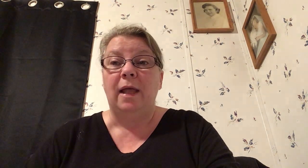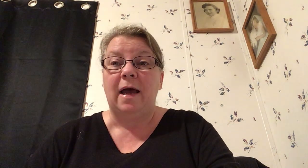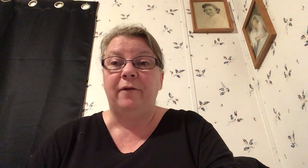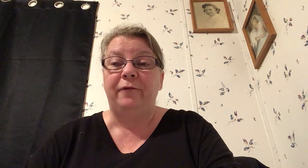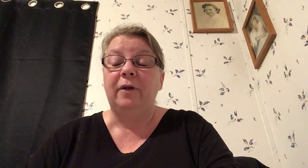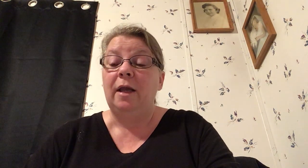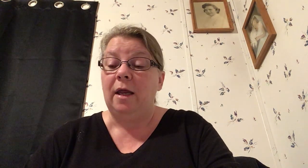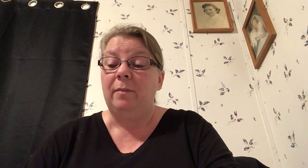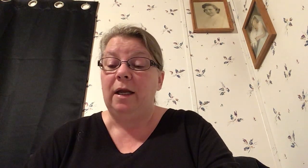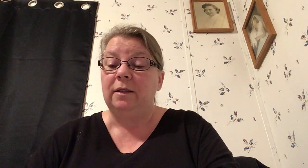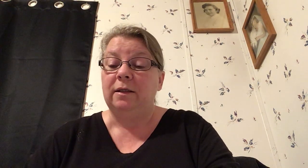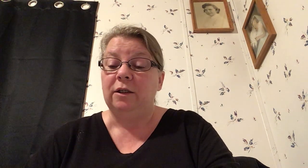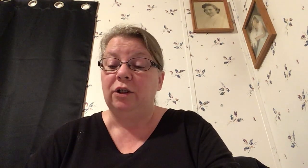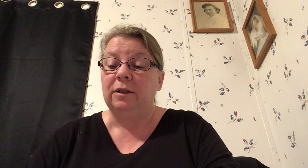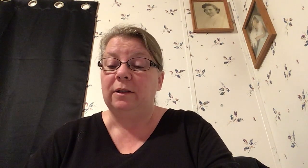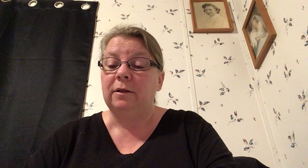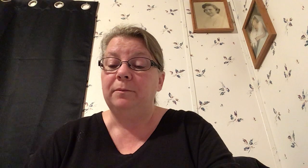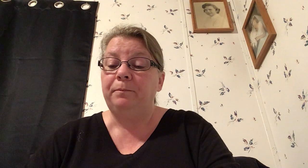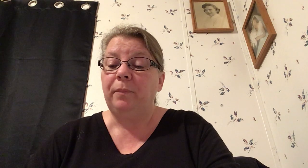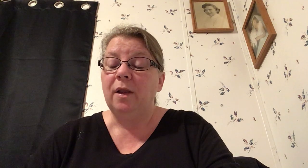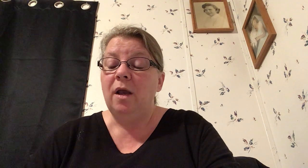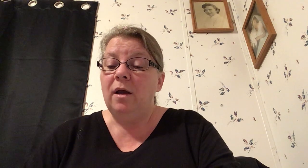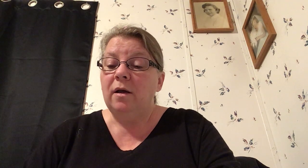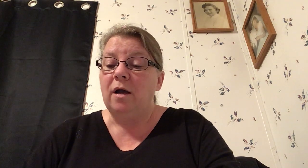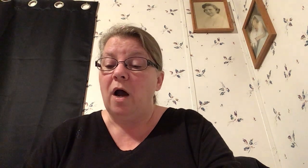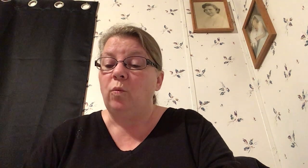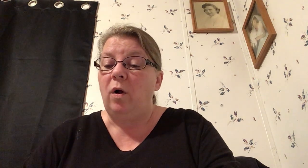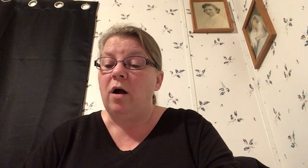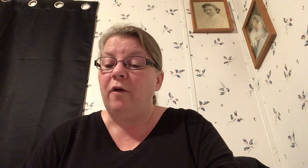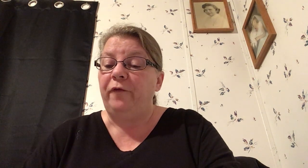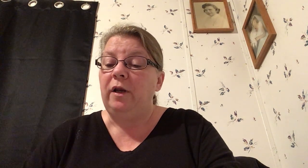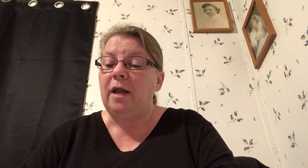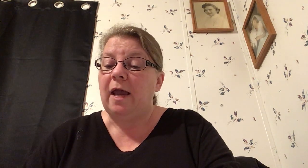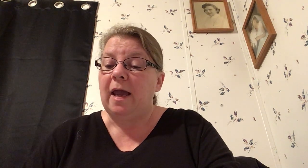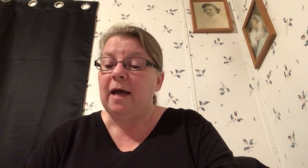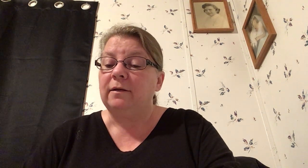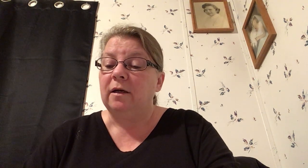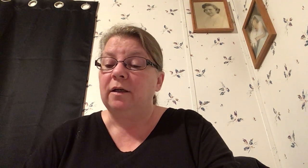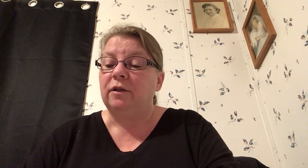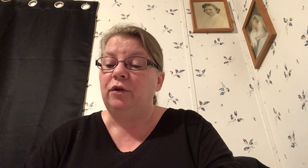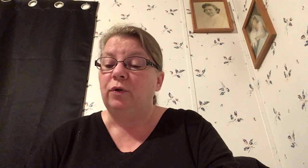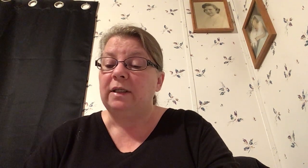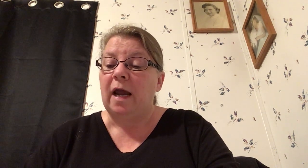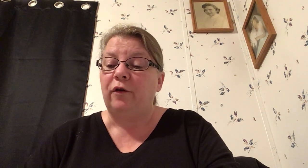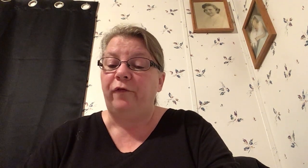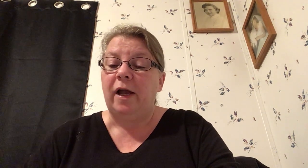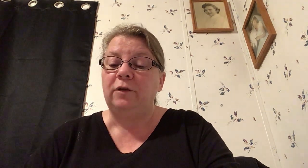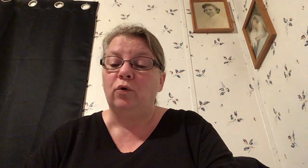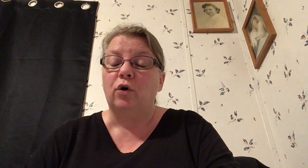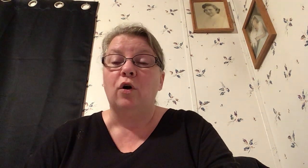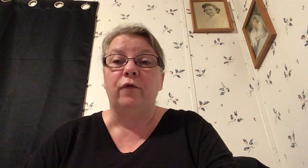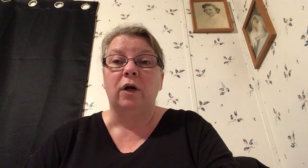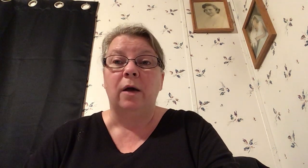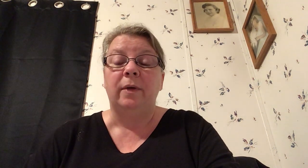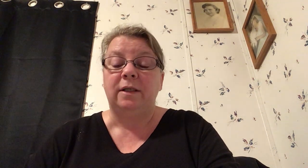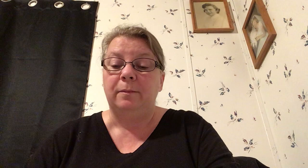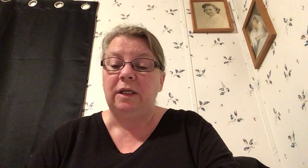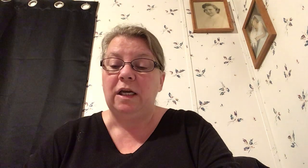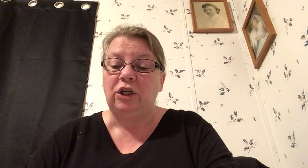life and make decisions God will often ask us to sacrifice or overcome a temptation